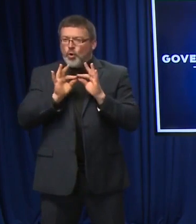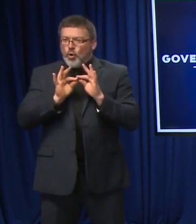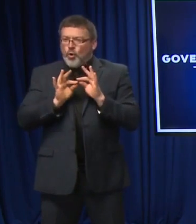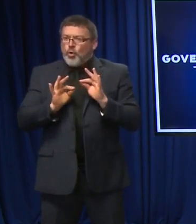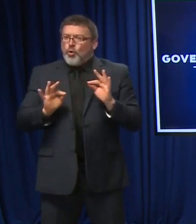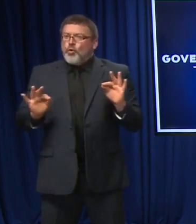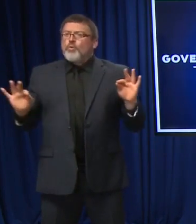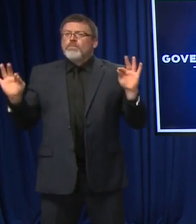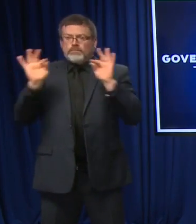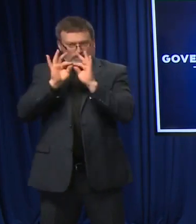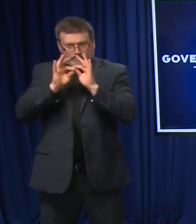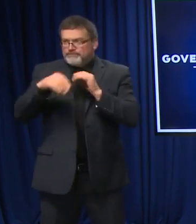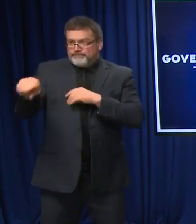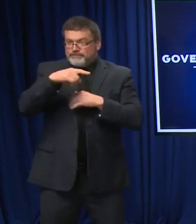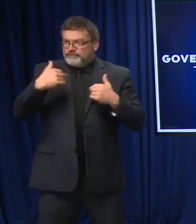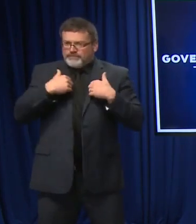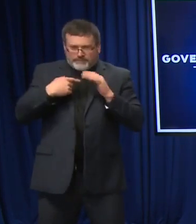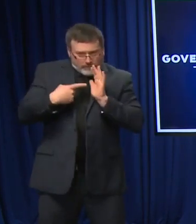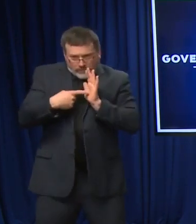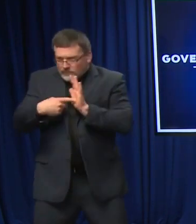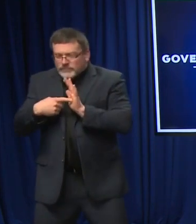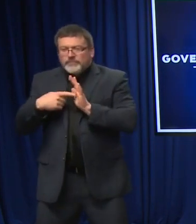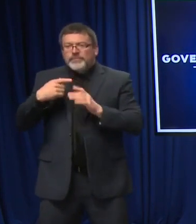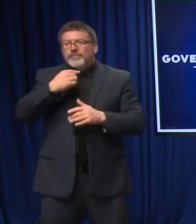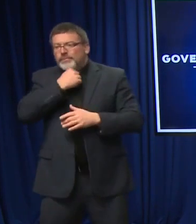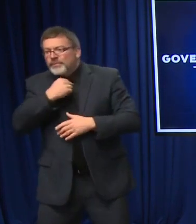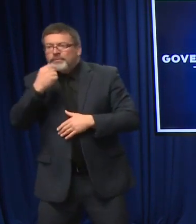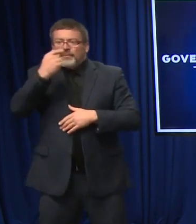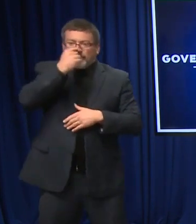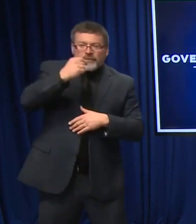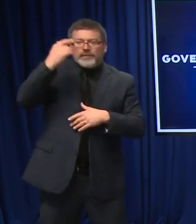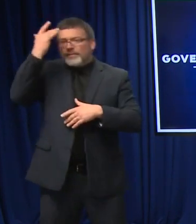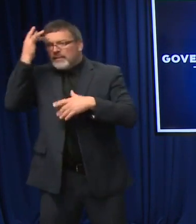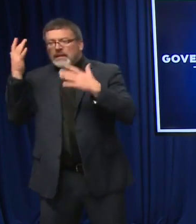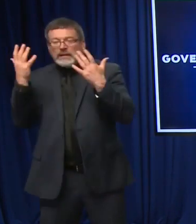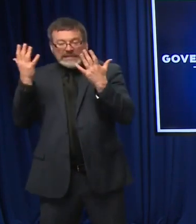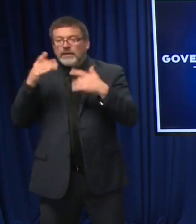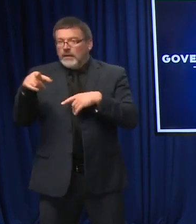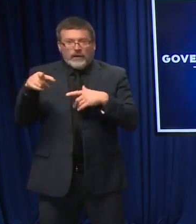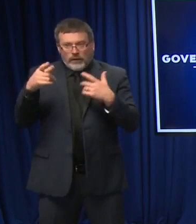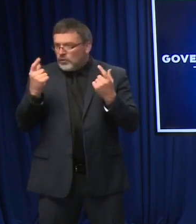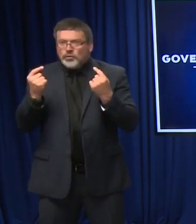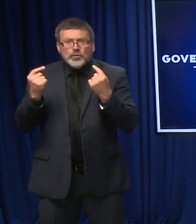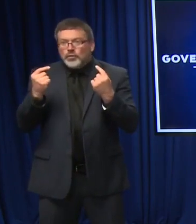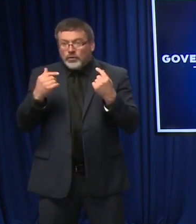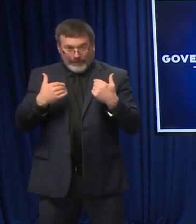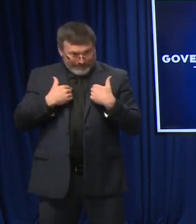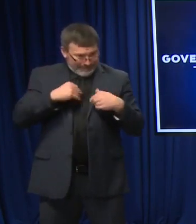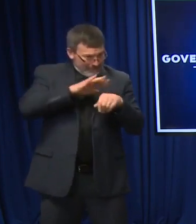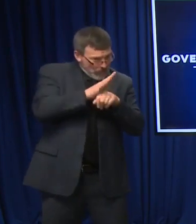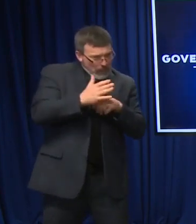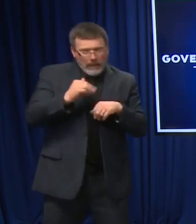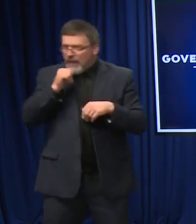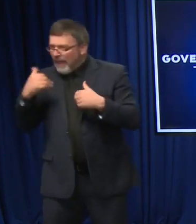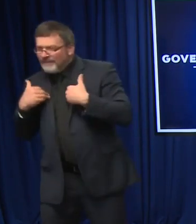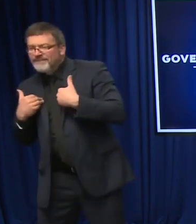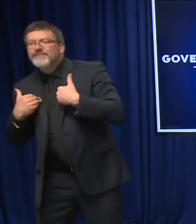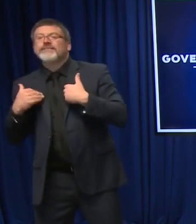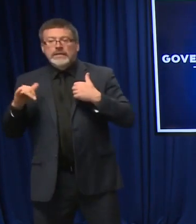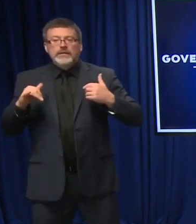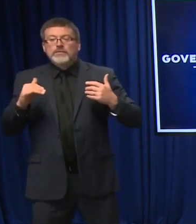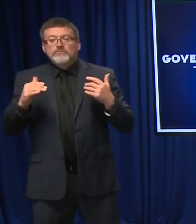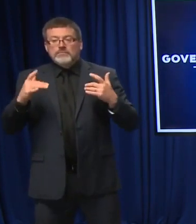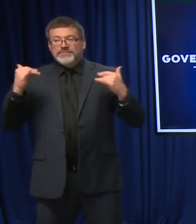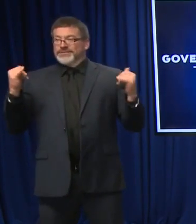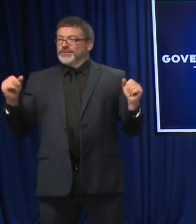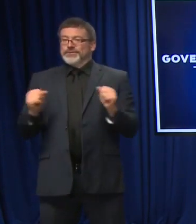tested or if they're positive, they can stay home, obviously help limit the spread. Moving into the winter months, at-home tests are going to be